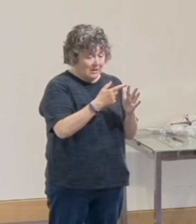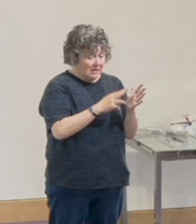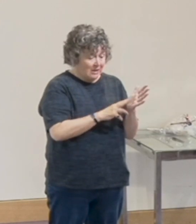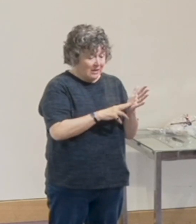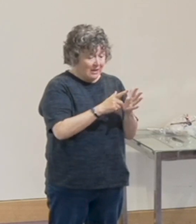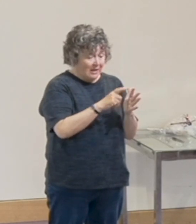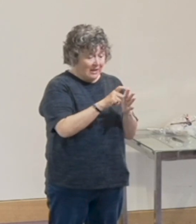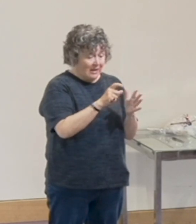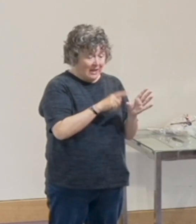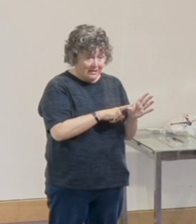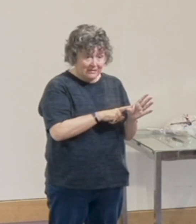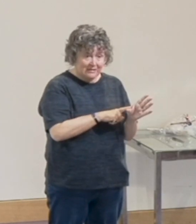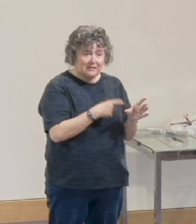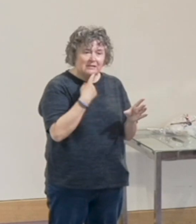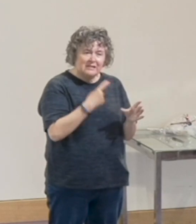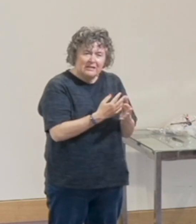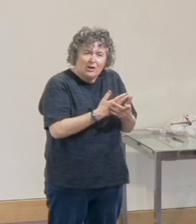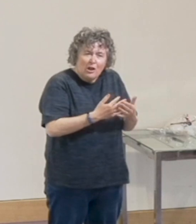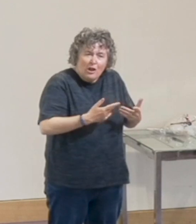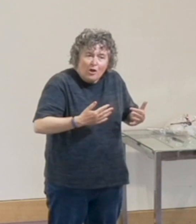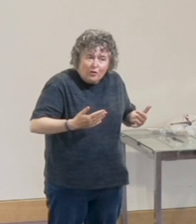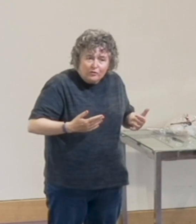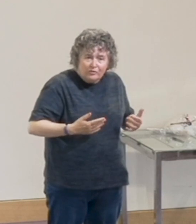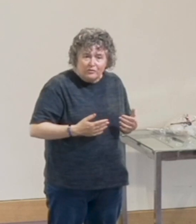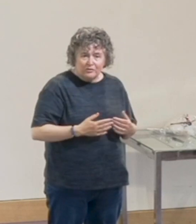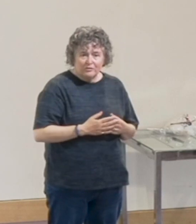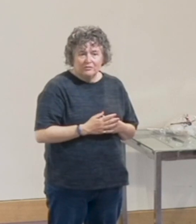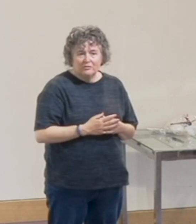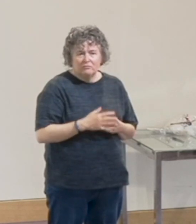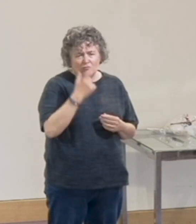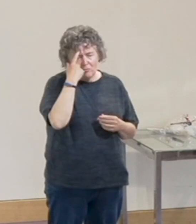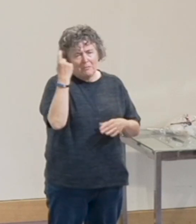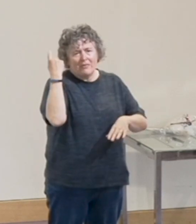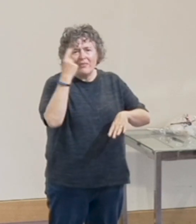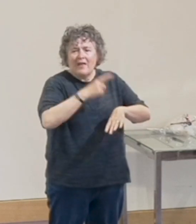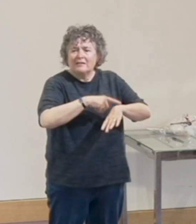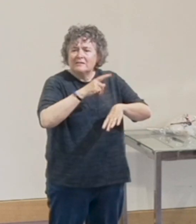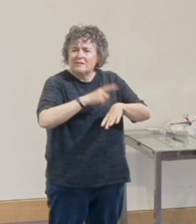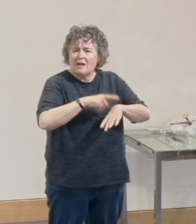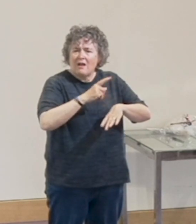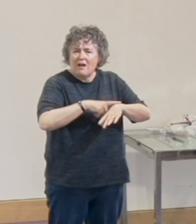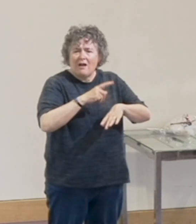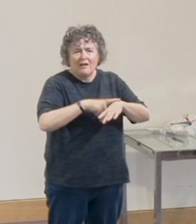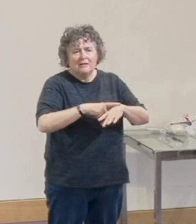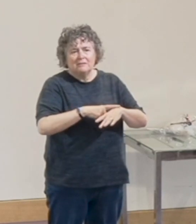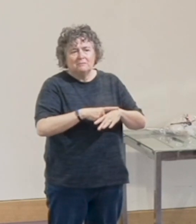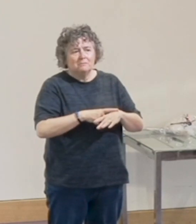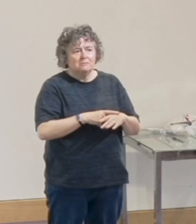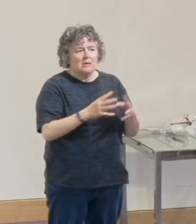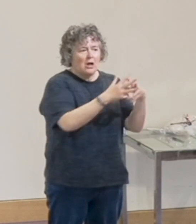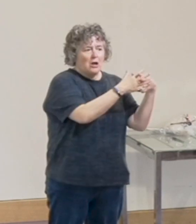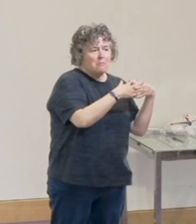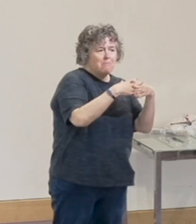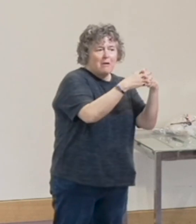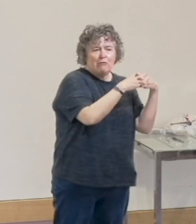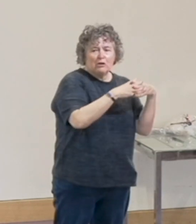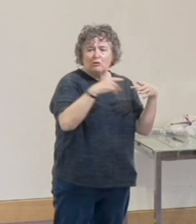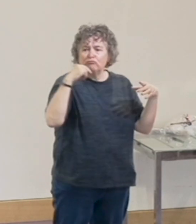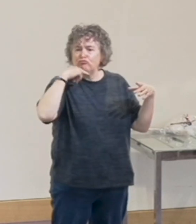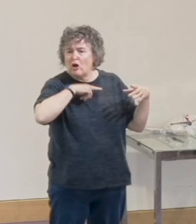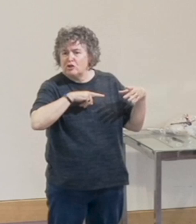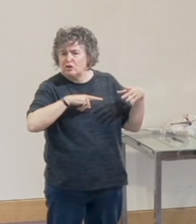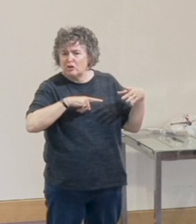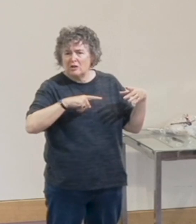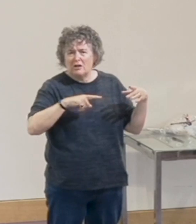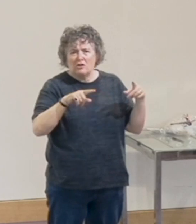used more regularly when the Russians threatened to invade in the Cold War, Cuba and the likes. Don't get mad, get